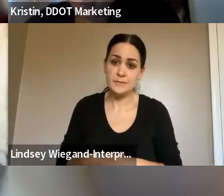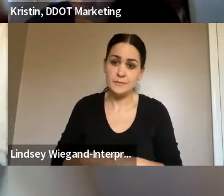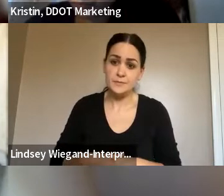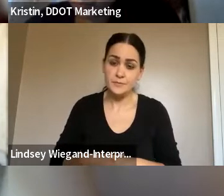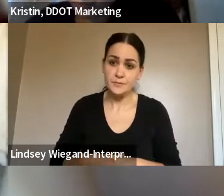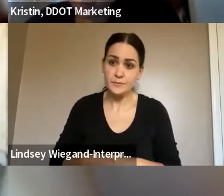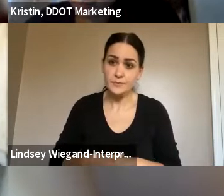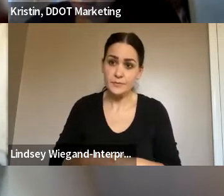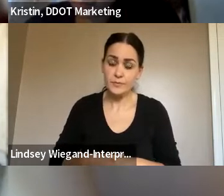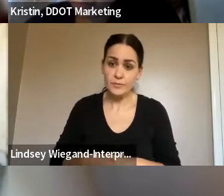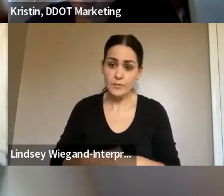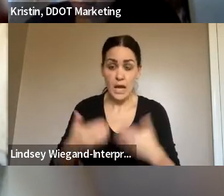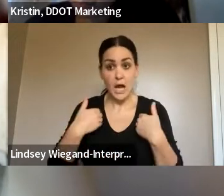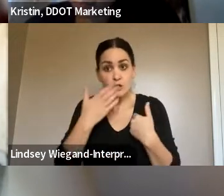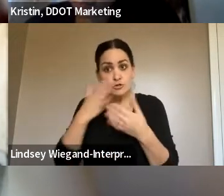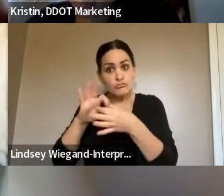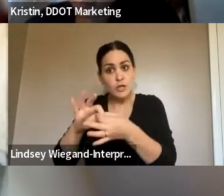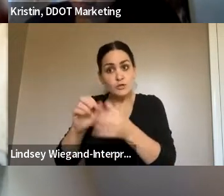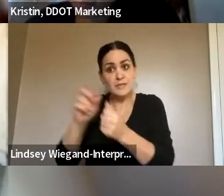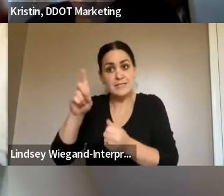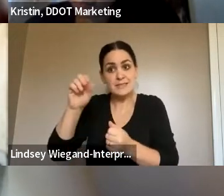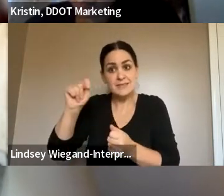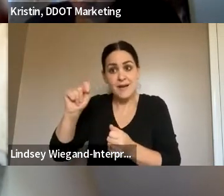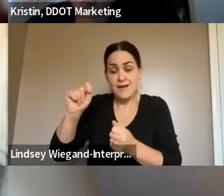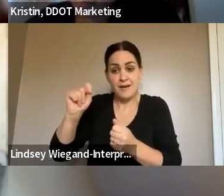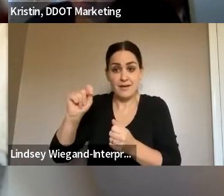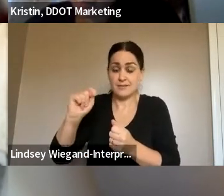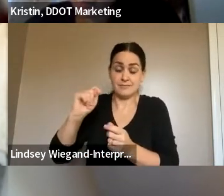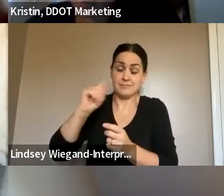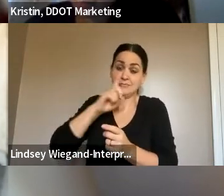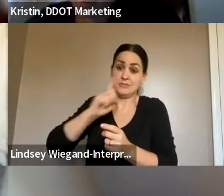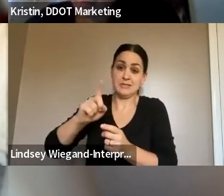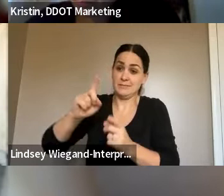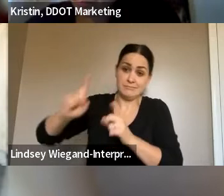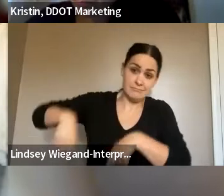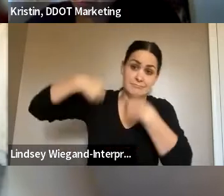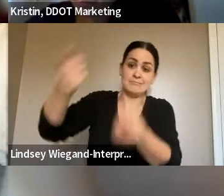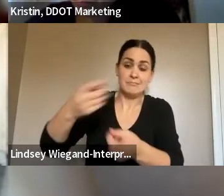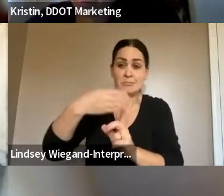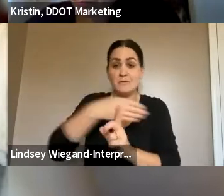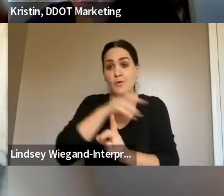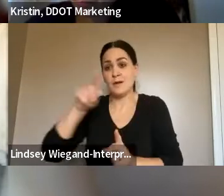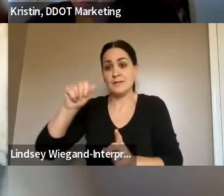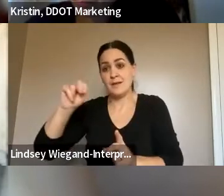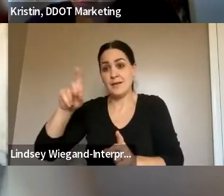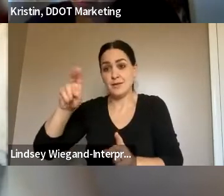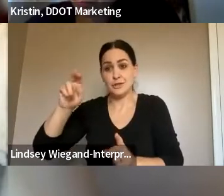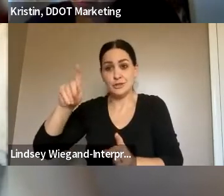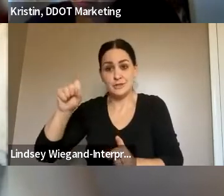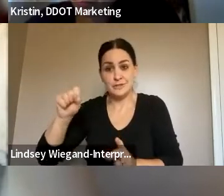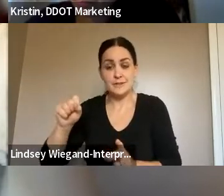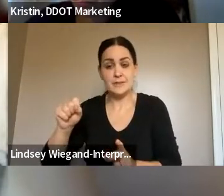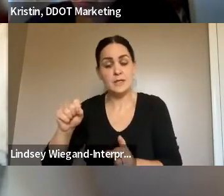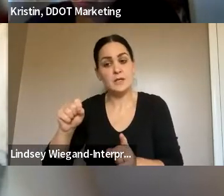had a pretty good relationship with DDOT all the way back before Dan Dirks. I was curious if you all have made